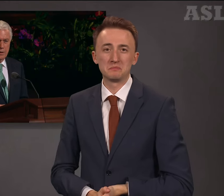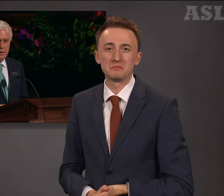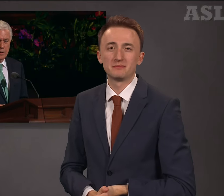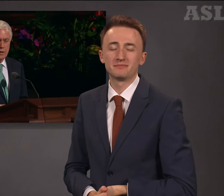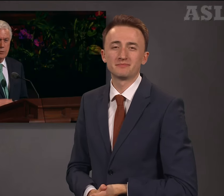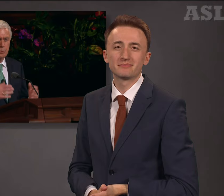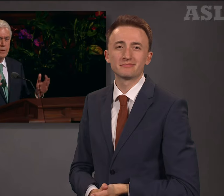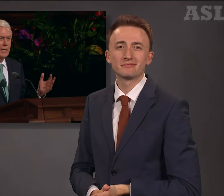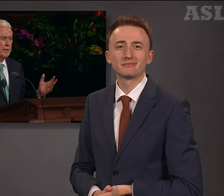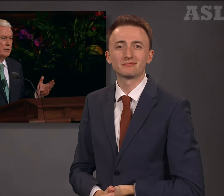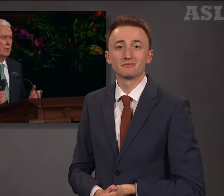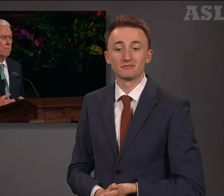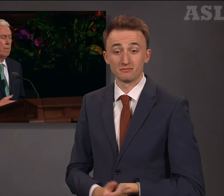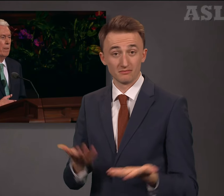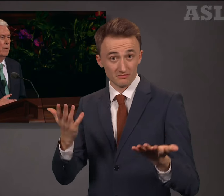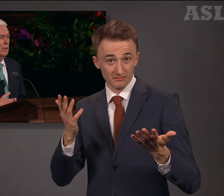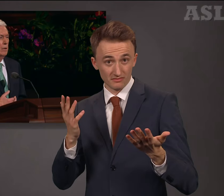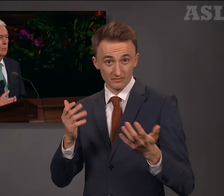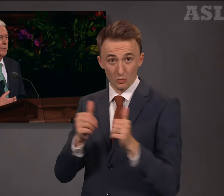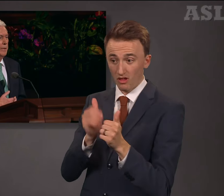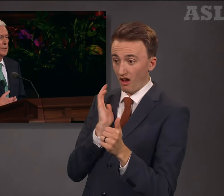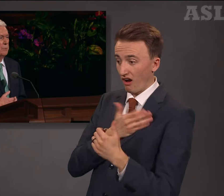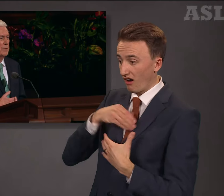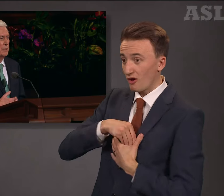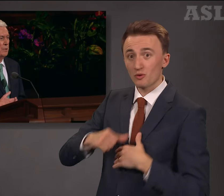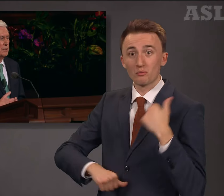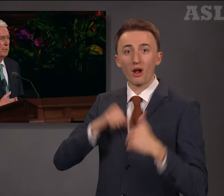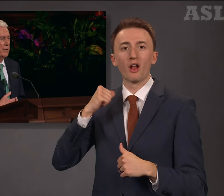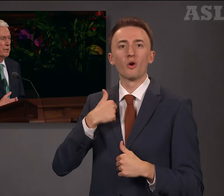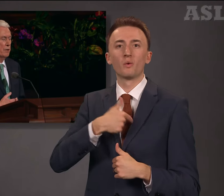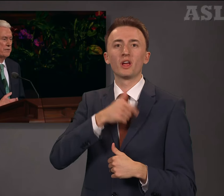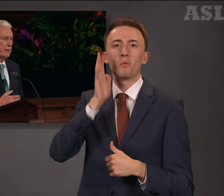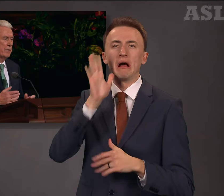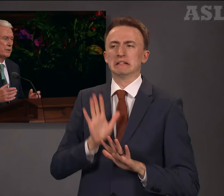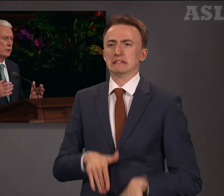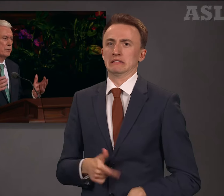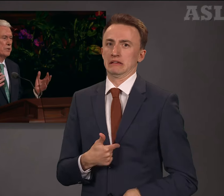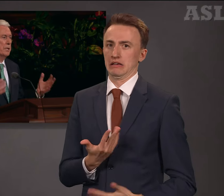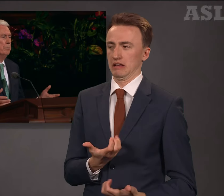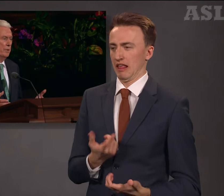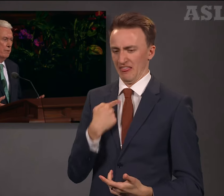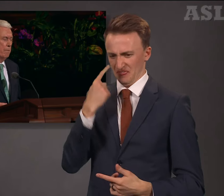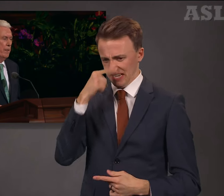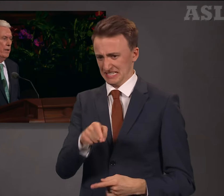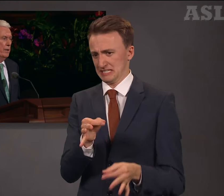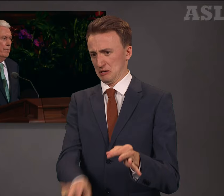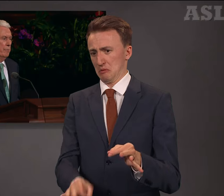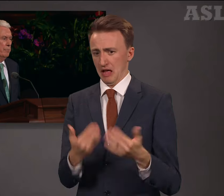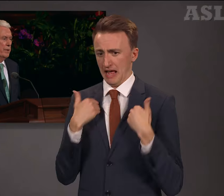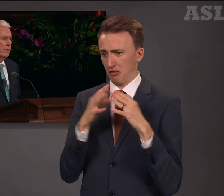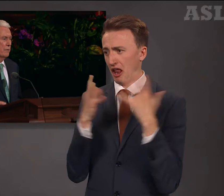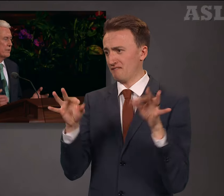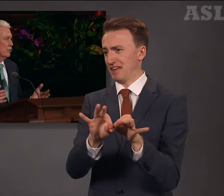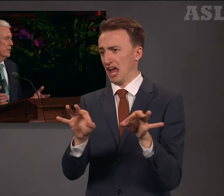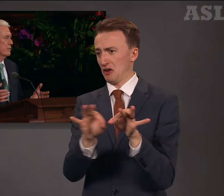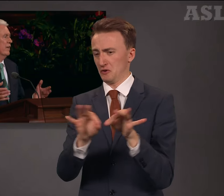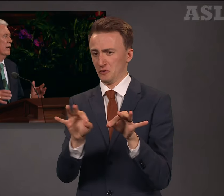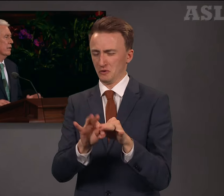In our pride, we may dismiss the possibility of something so simple being of so much value.